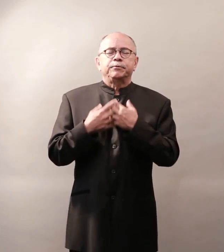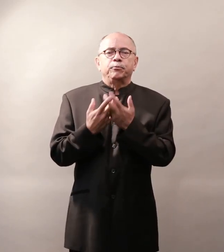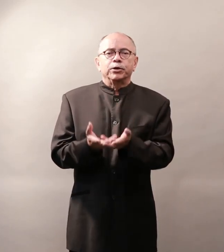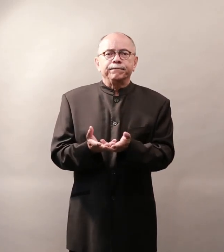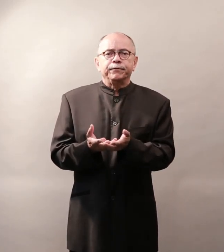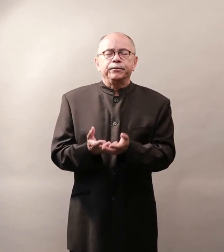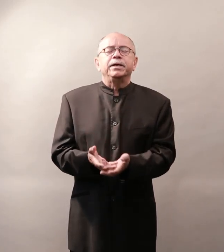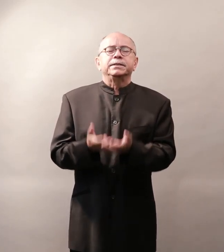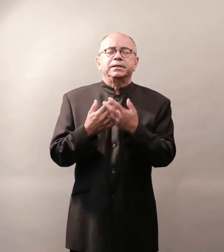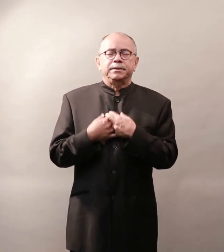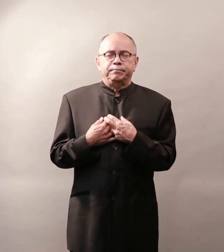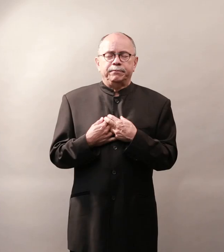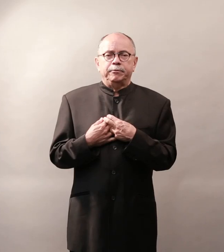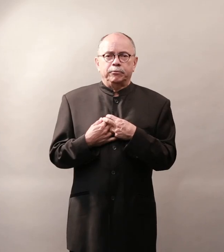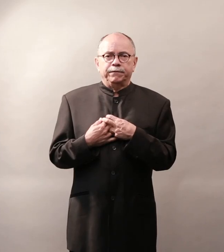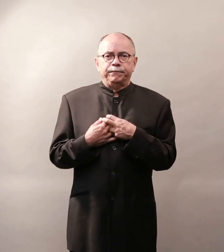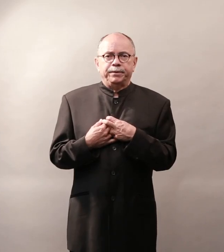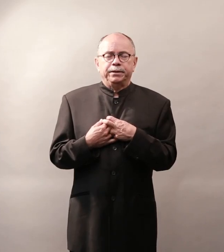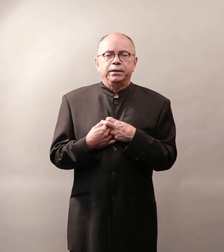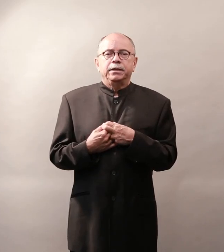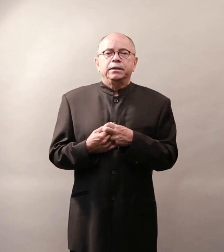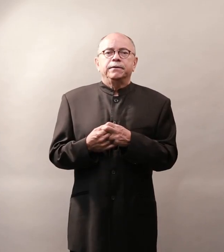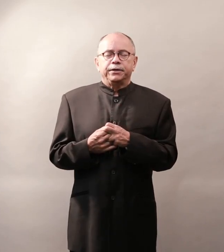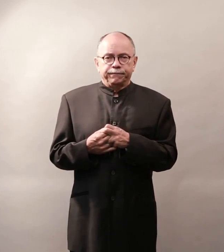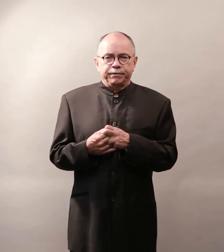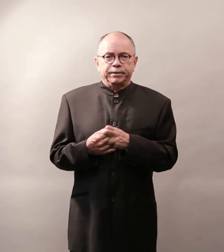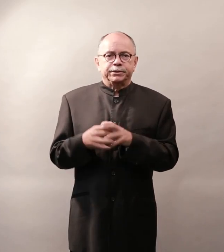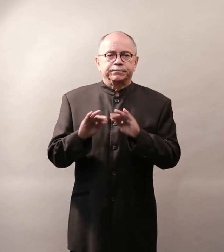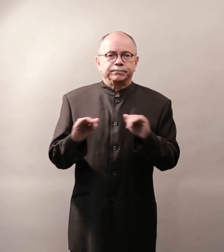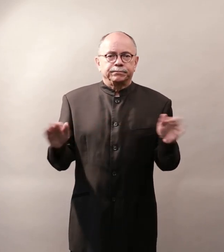rewarding for you as it has been rewarded for me. Thank you very much. Thank